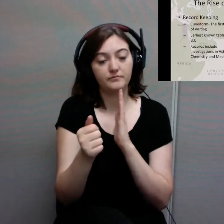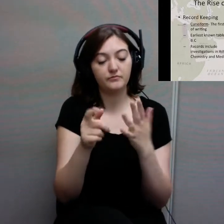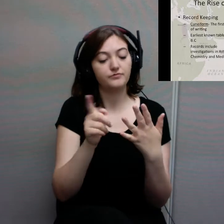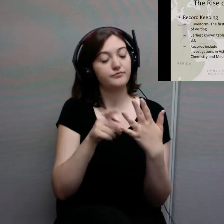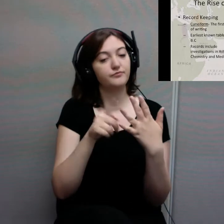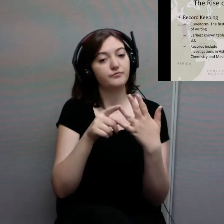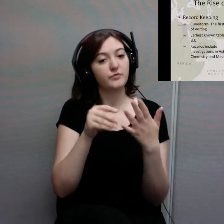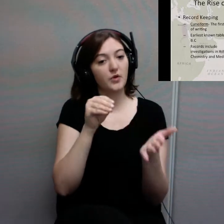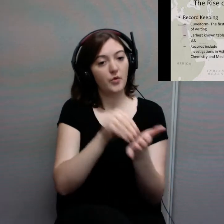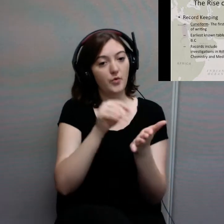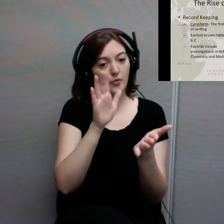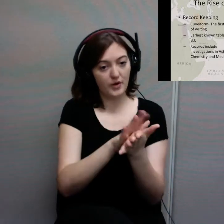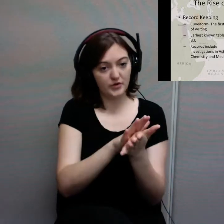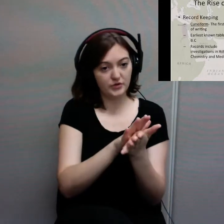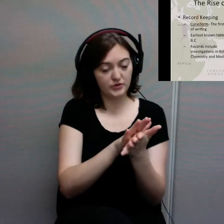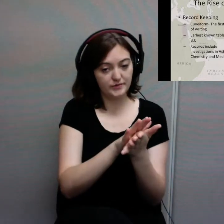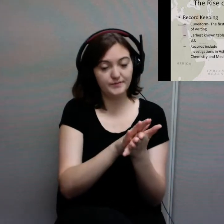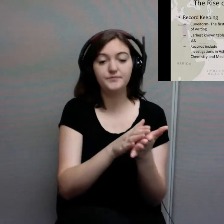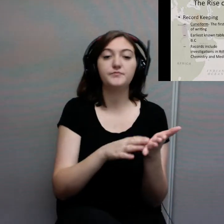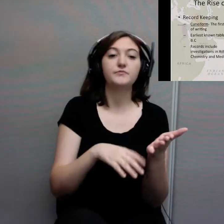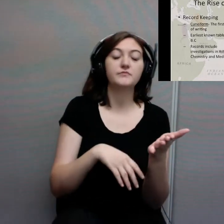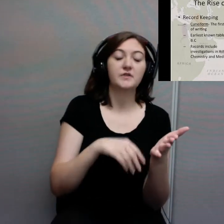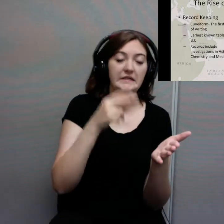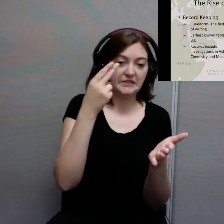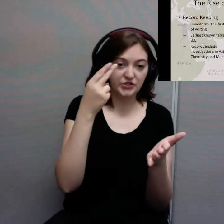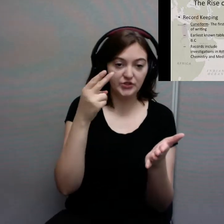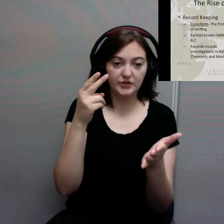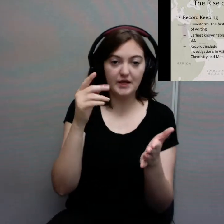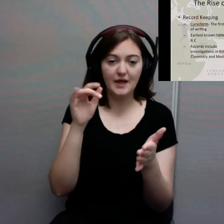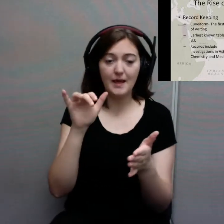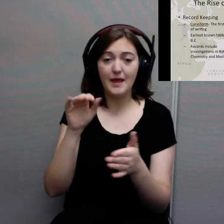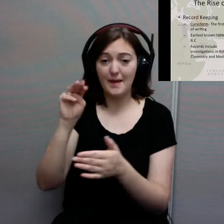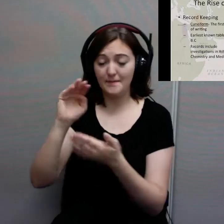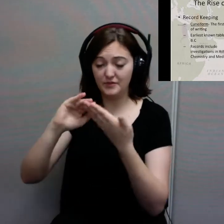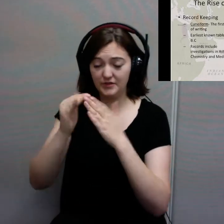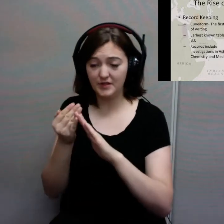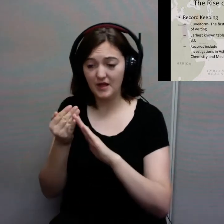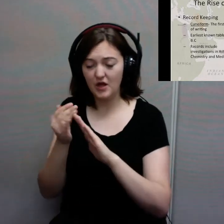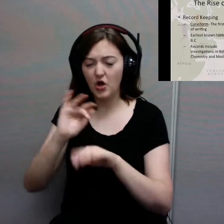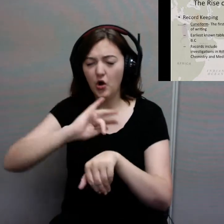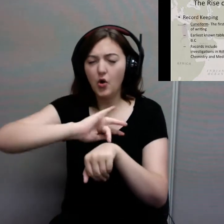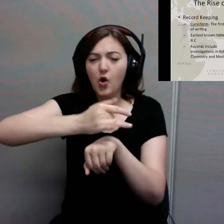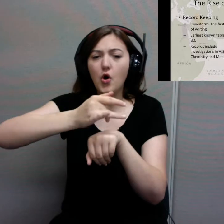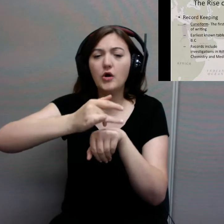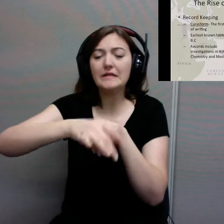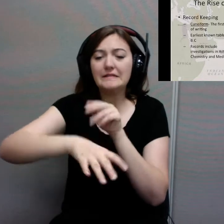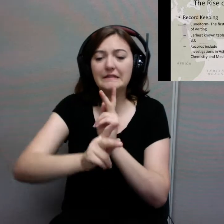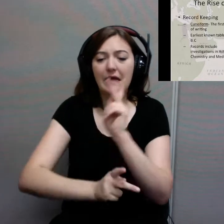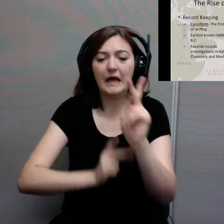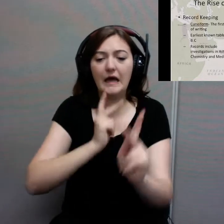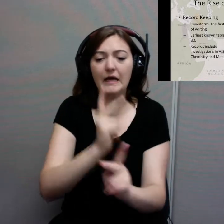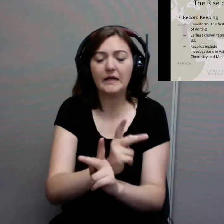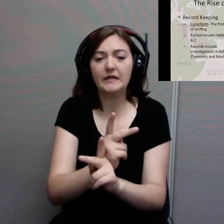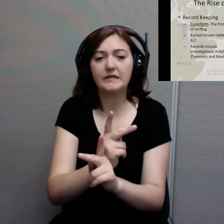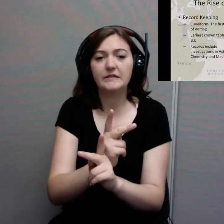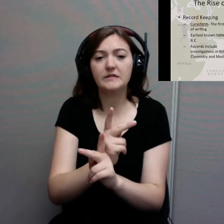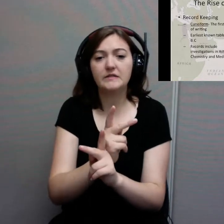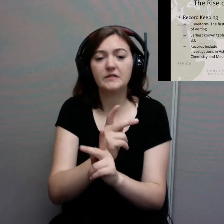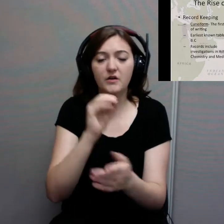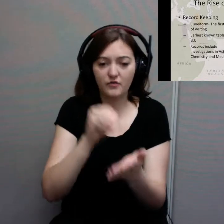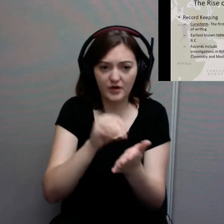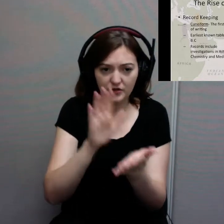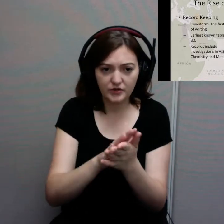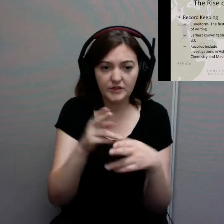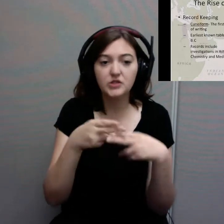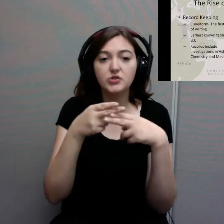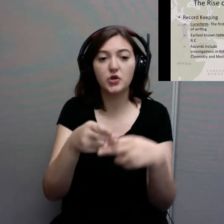known form of writing that we have been able to find, and it's called cuneiform. They're written on stone tablets, and the